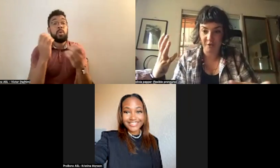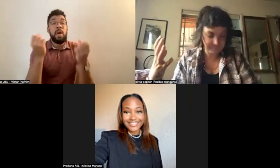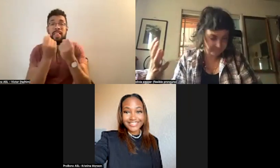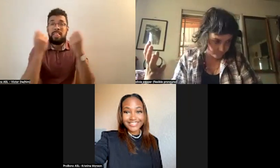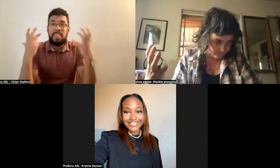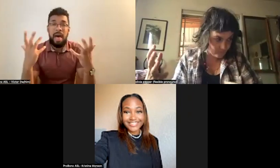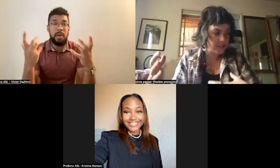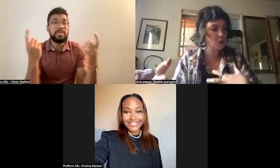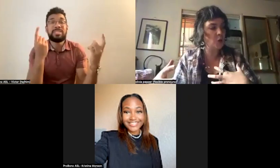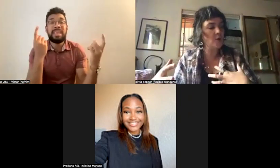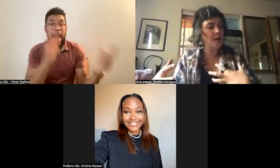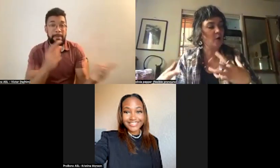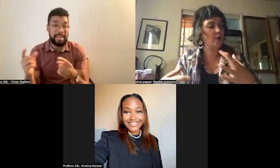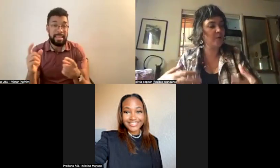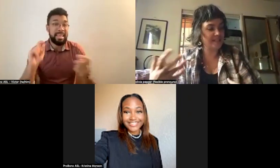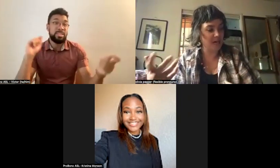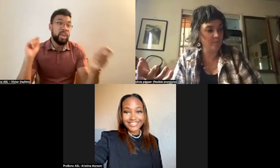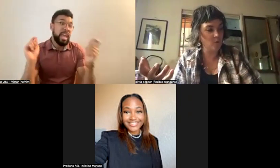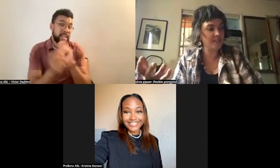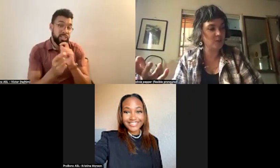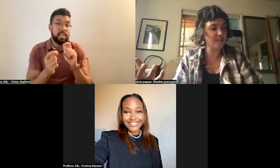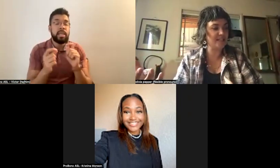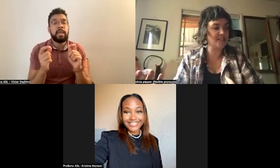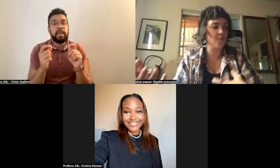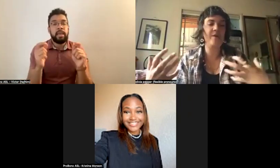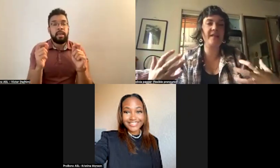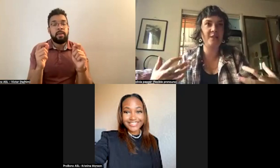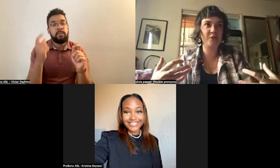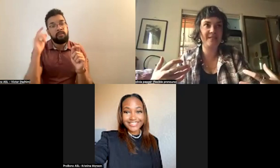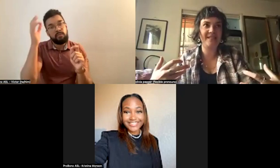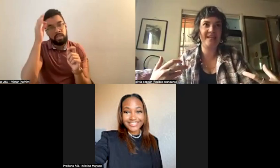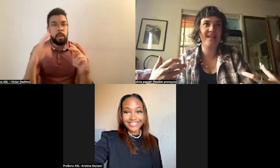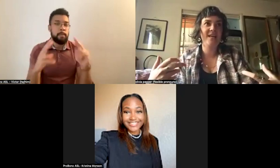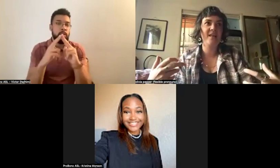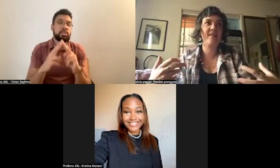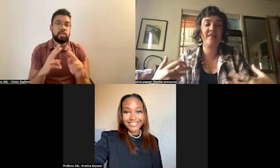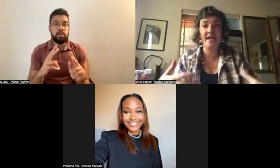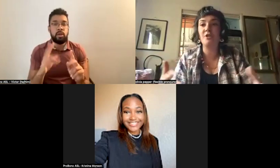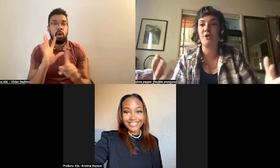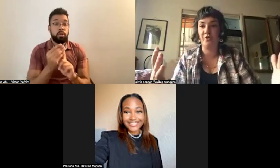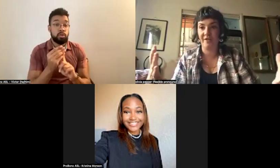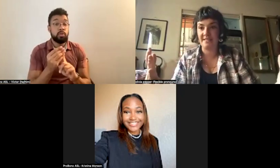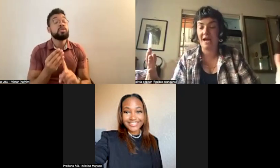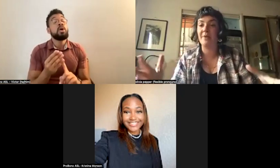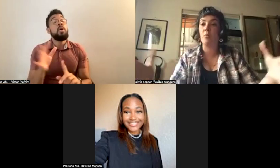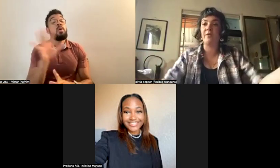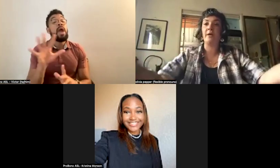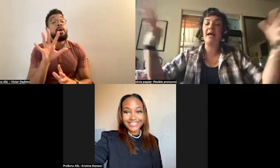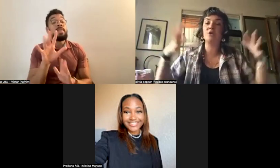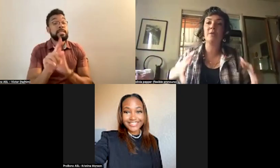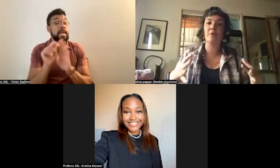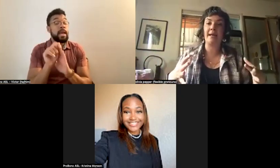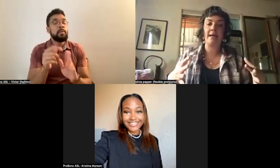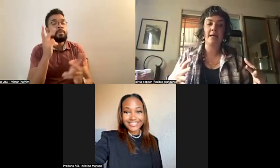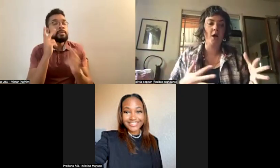culture. So around this time, we start to see some really interesting theatrical things happening where they're